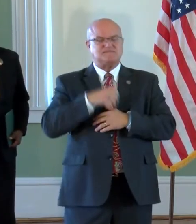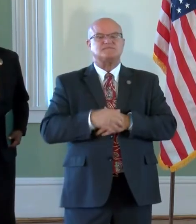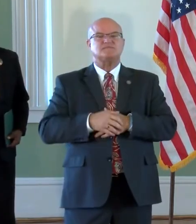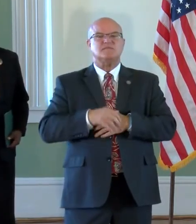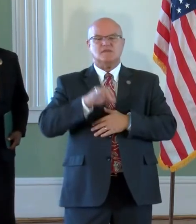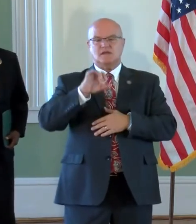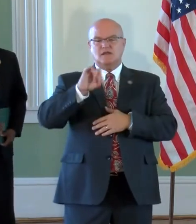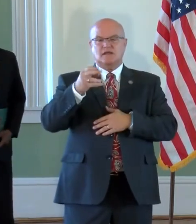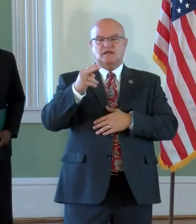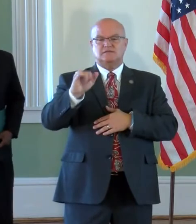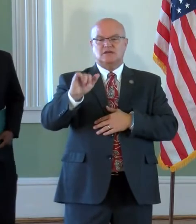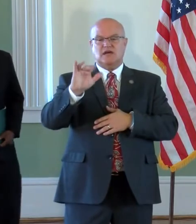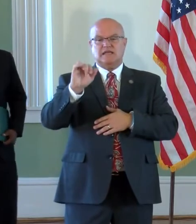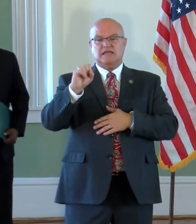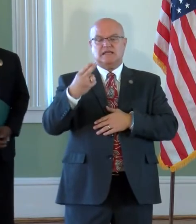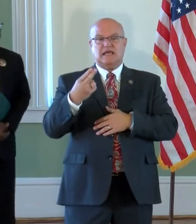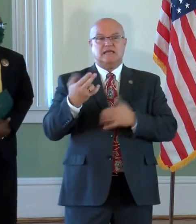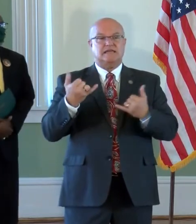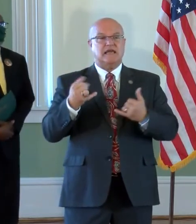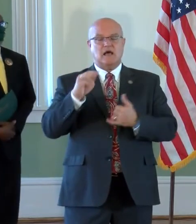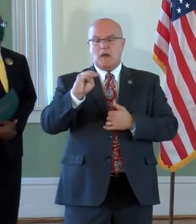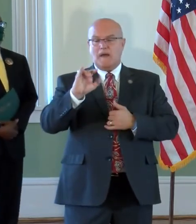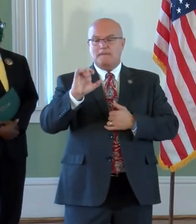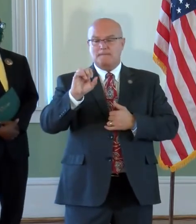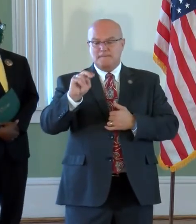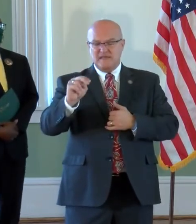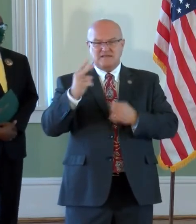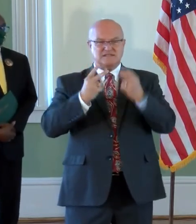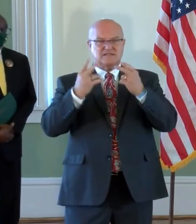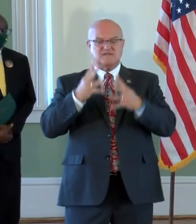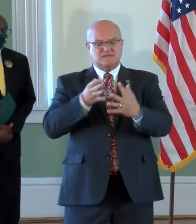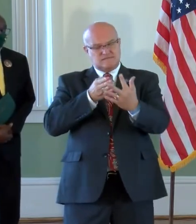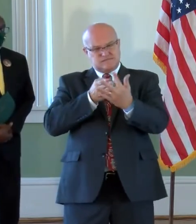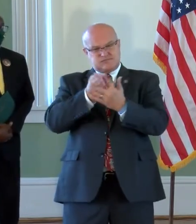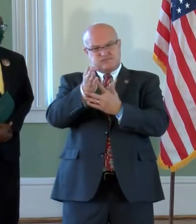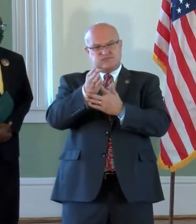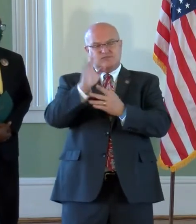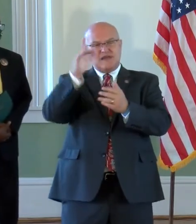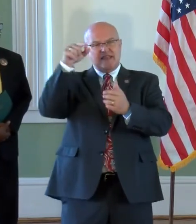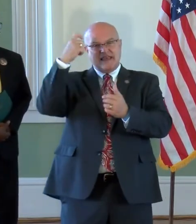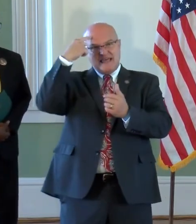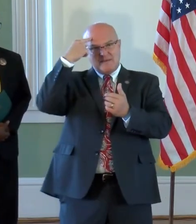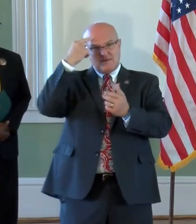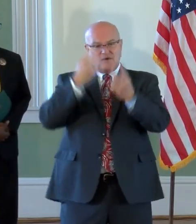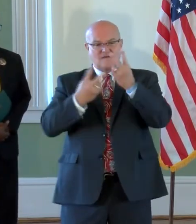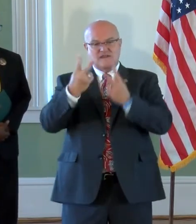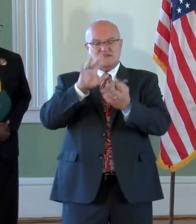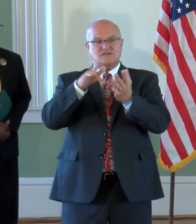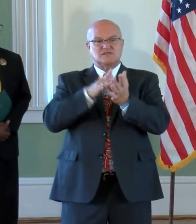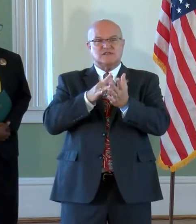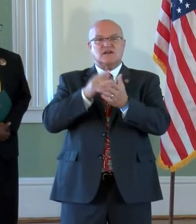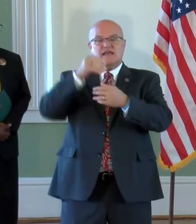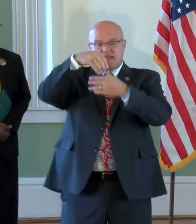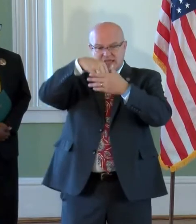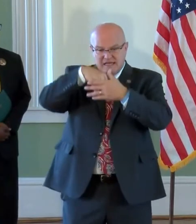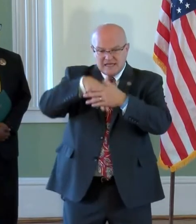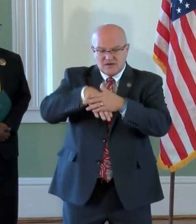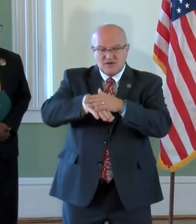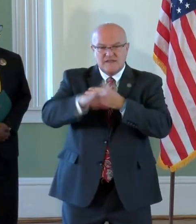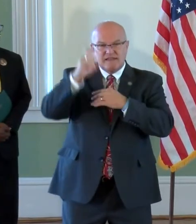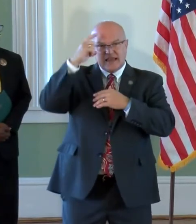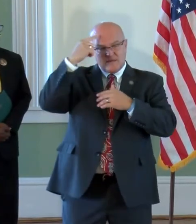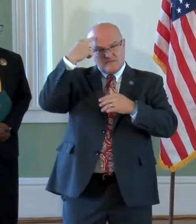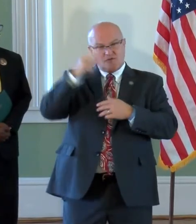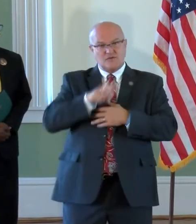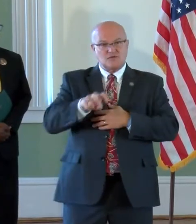Johnny Cash, now millions of visitors enter the U.S. Capitol through the Capitol Visitor Center. So everyone, as they enter into the United States Capitol